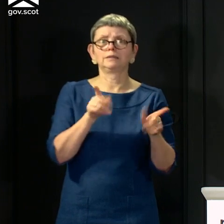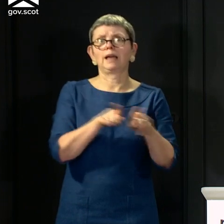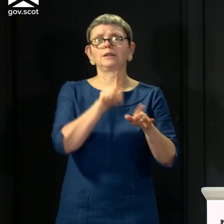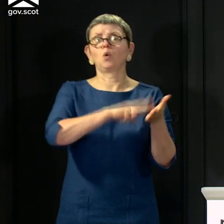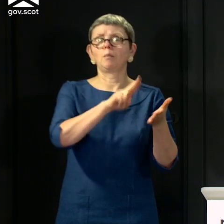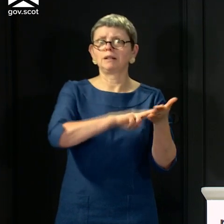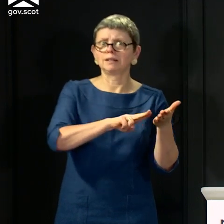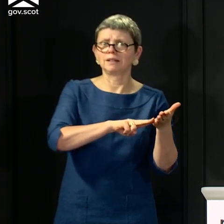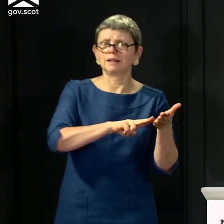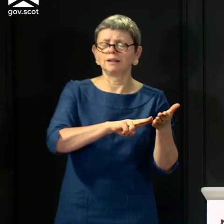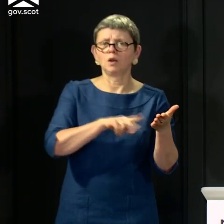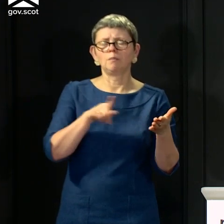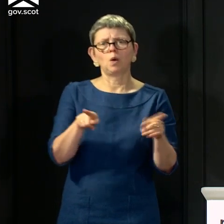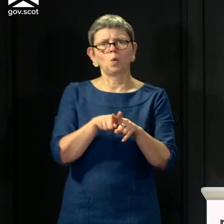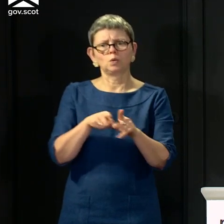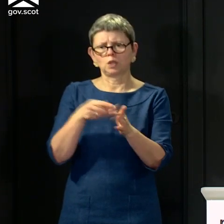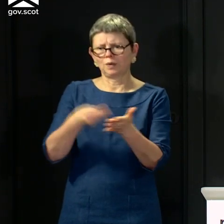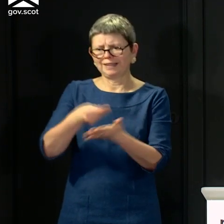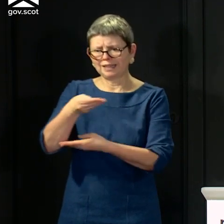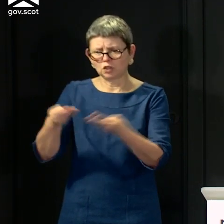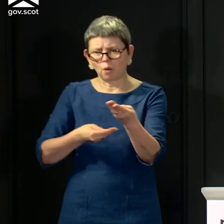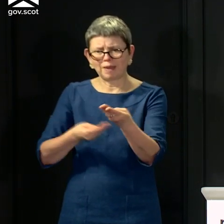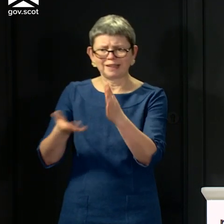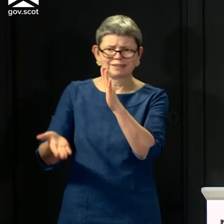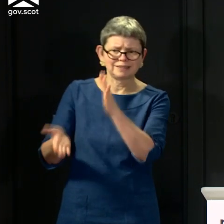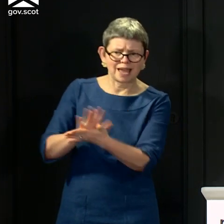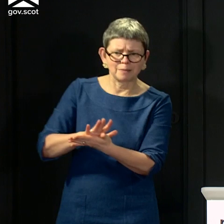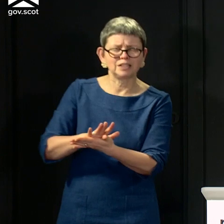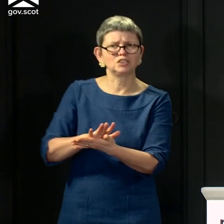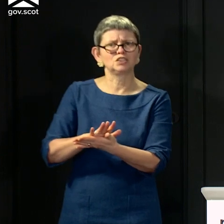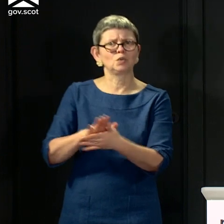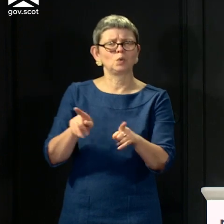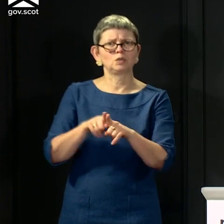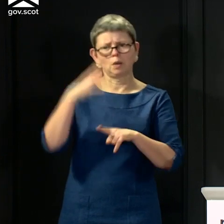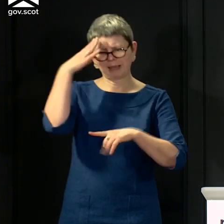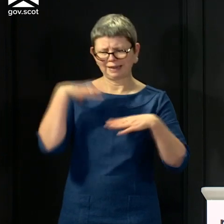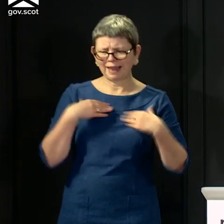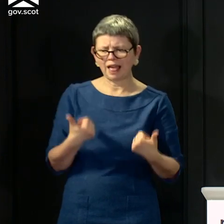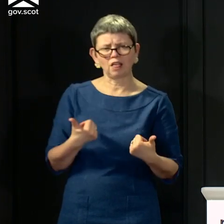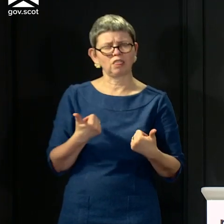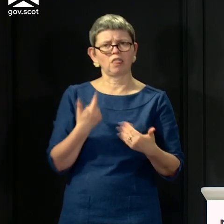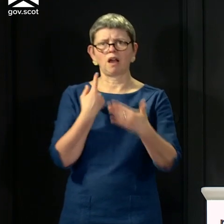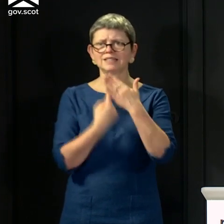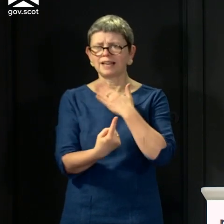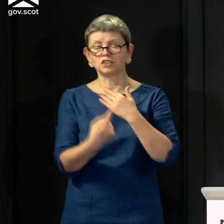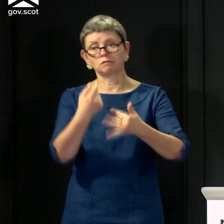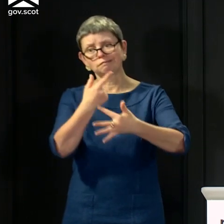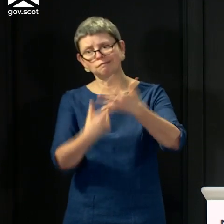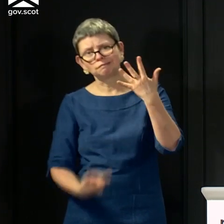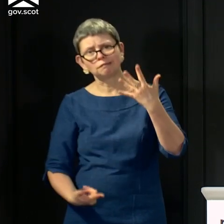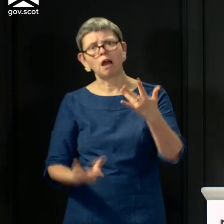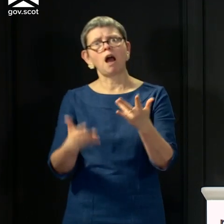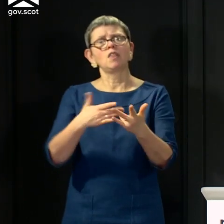comes from economic damage, the harm that comes from people being stuck in their own house and, you know, perhaps feeling isolated and their mental